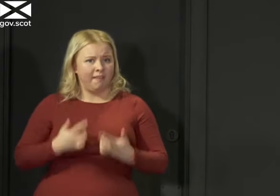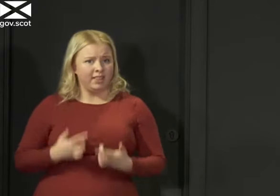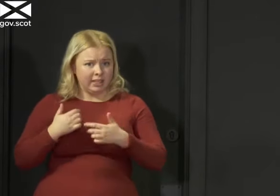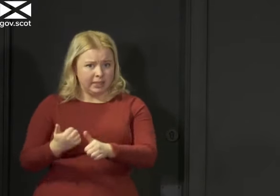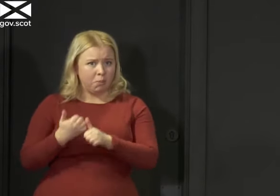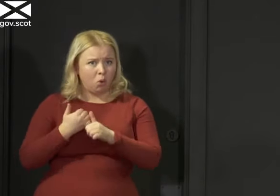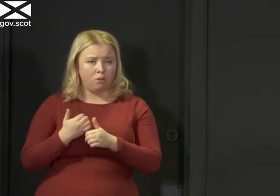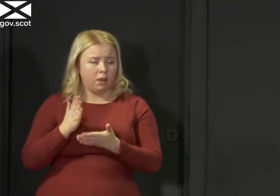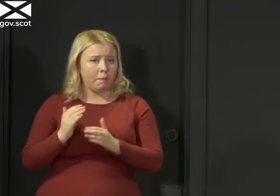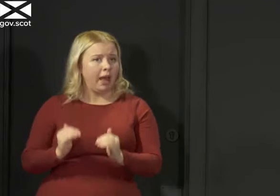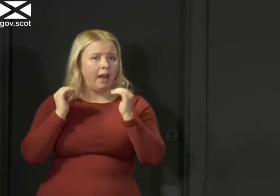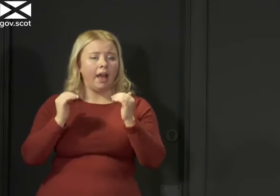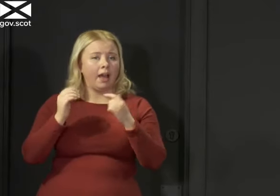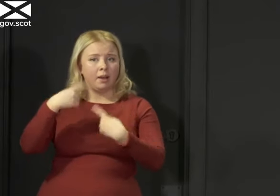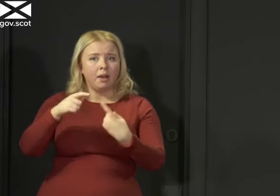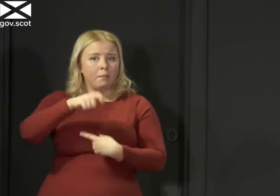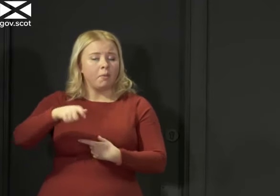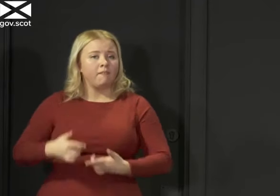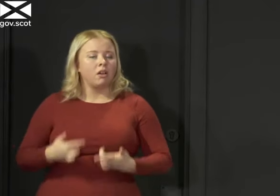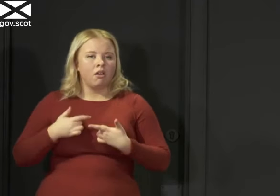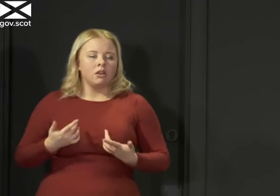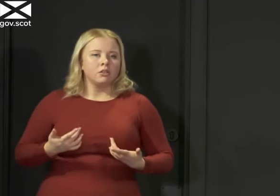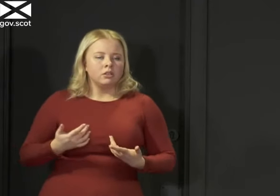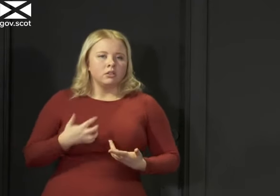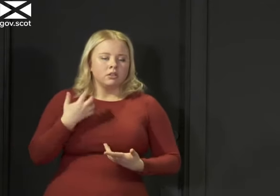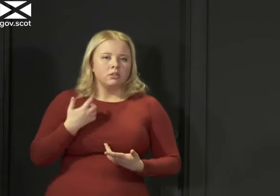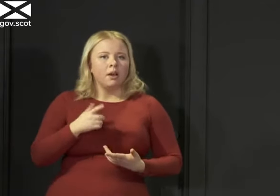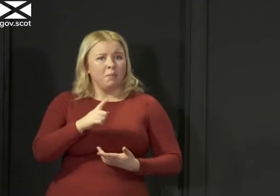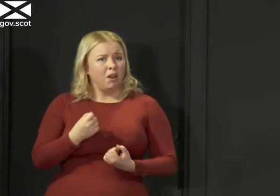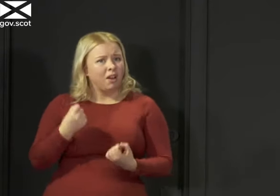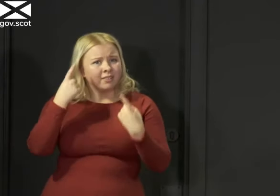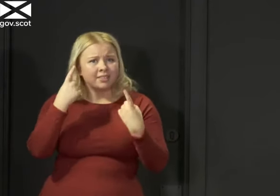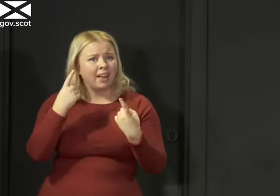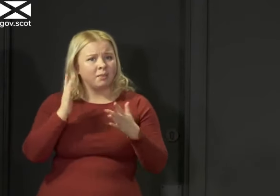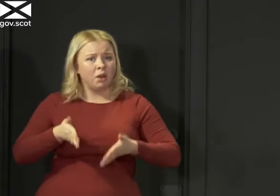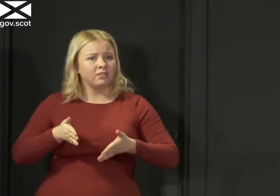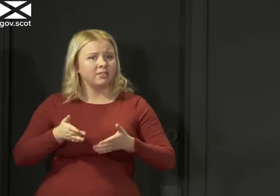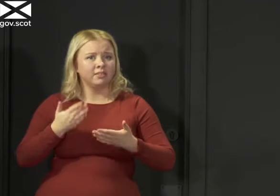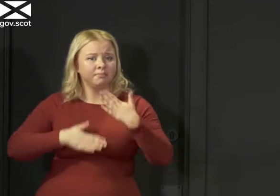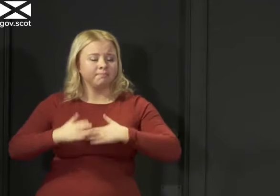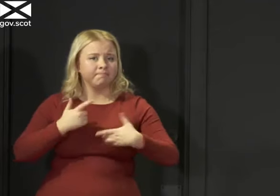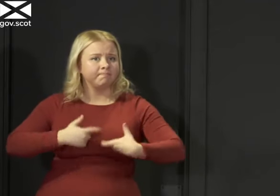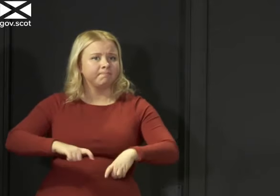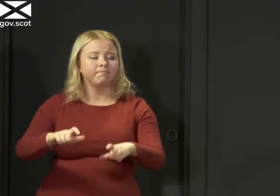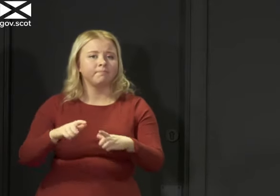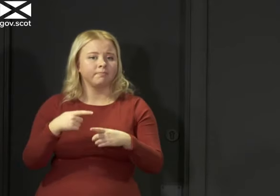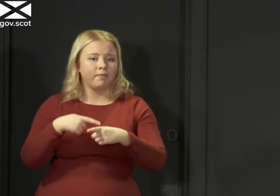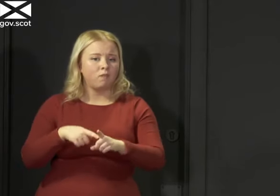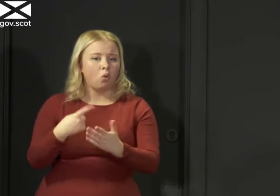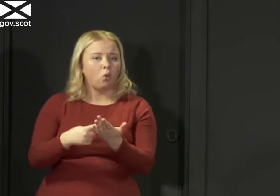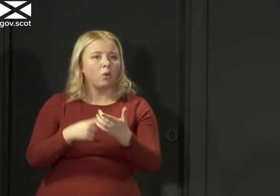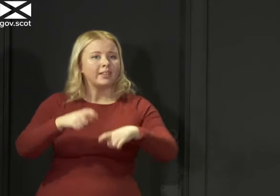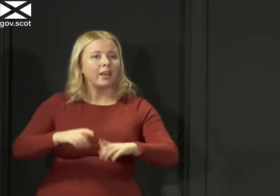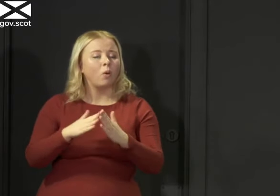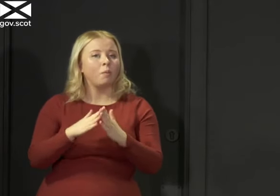people are frustrated with it but understand why they've been asked to do these things and want to make sure they continue to do the right thing and I think it's